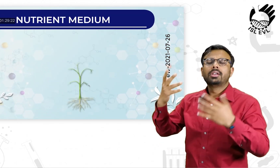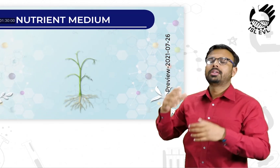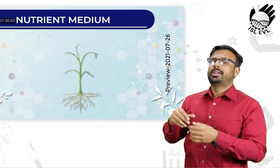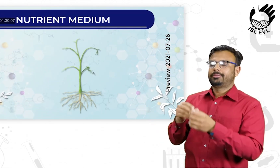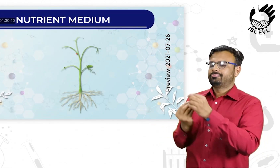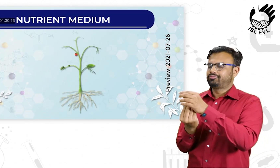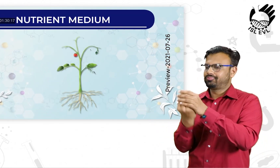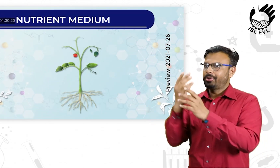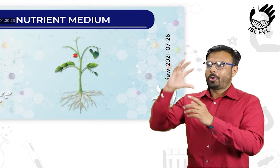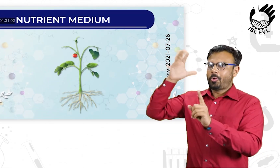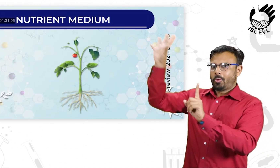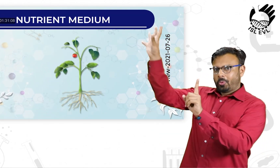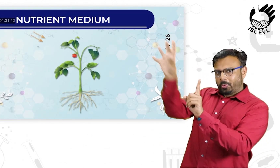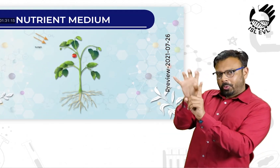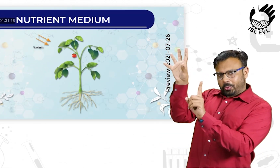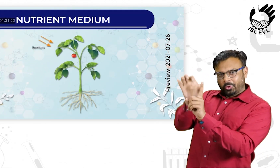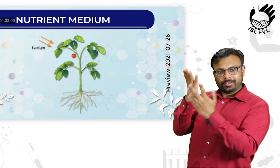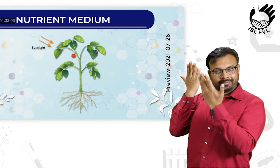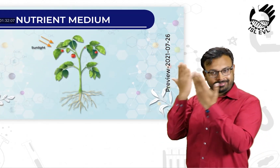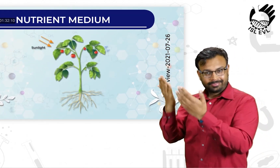Nutrient medium.